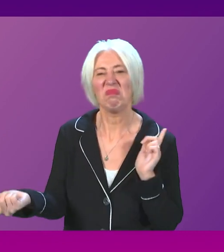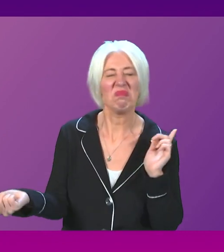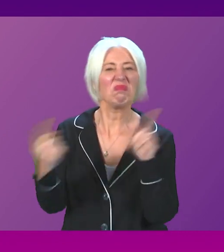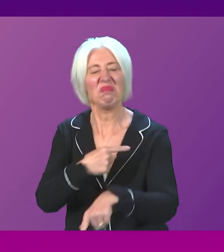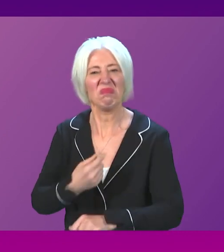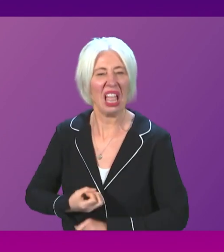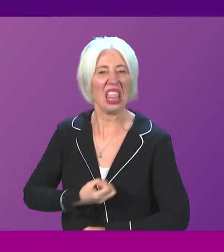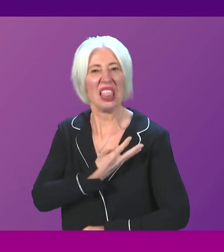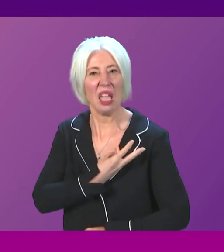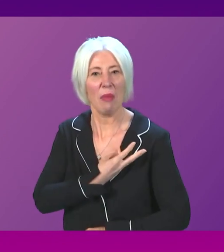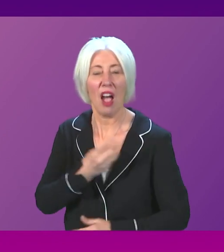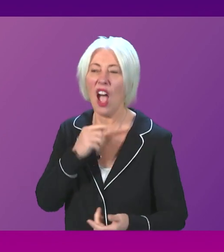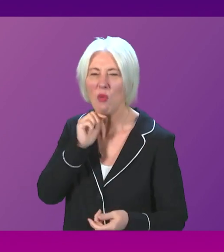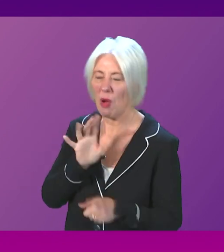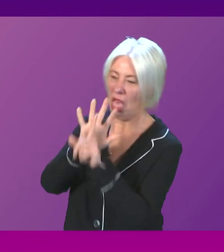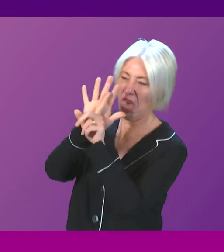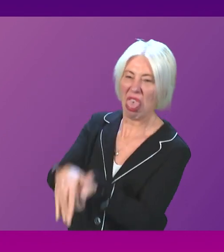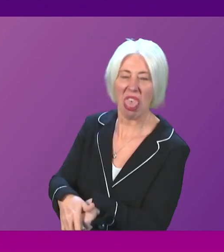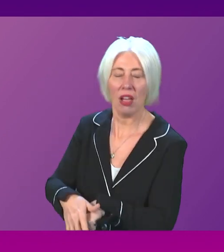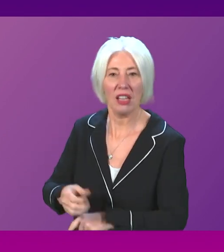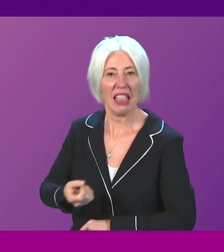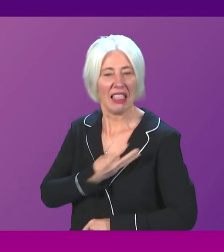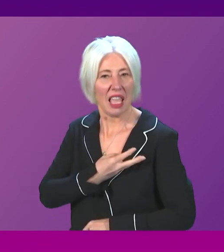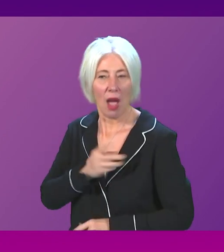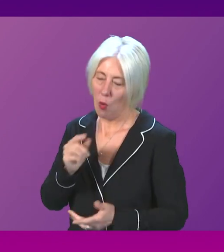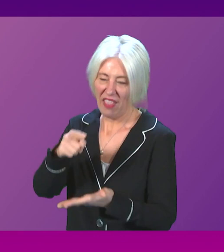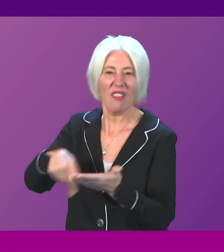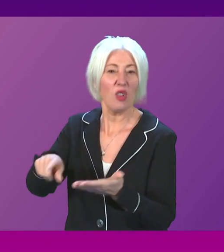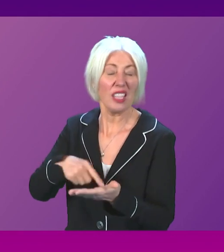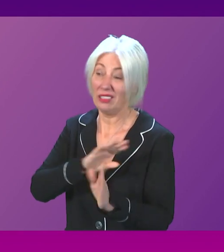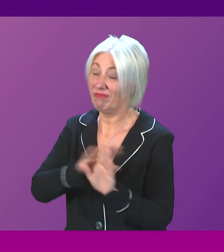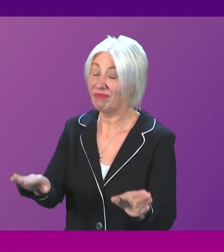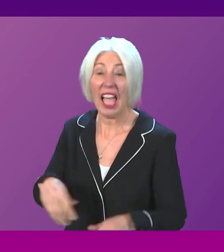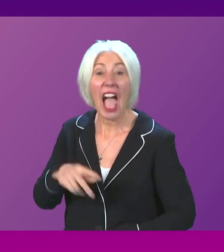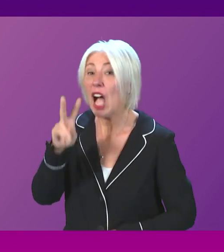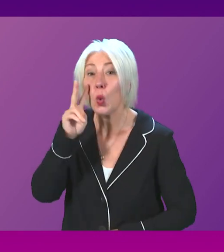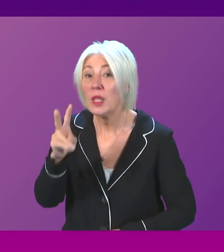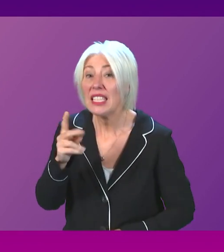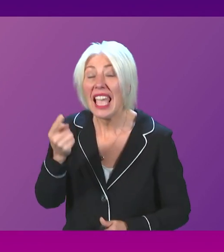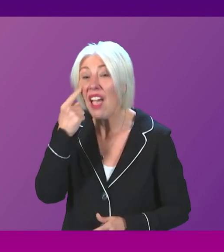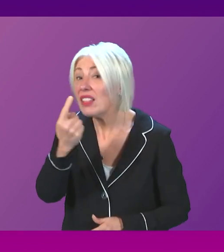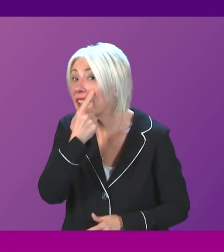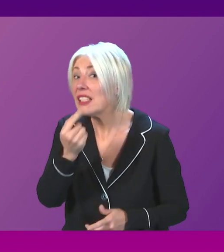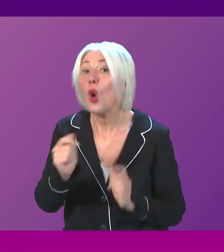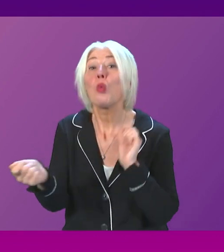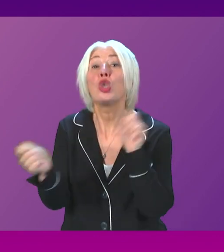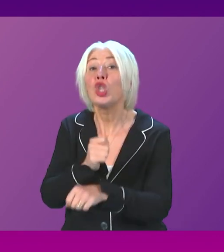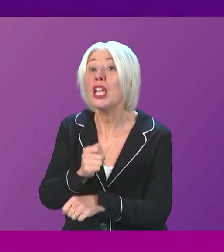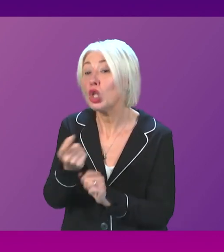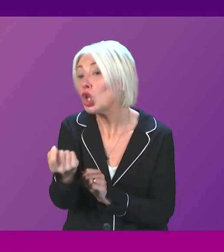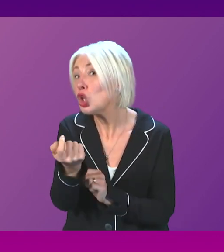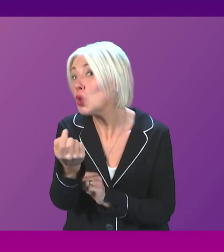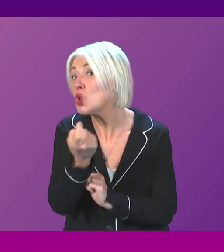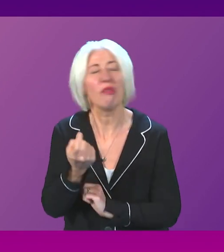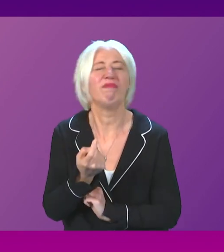and start doing down Labour in electoral terms. And I don't see any evidence of that changing any time soon. Of course,